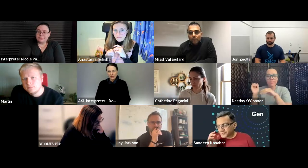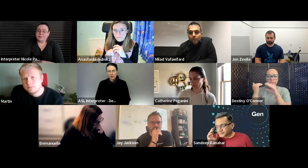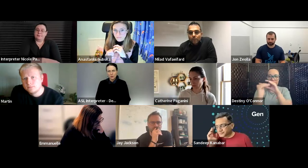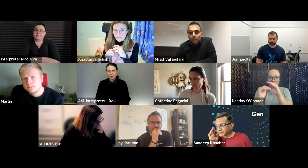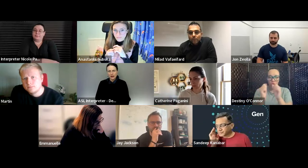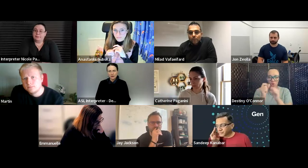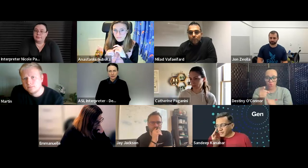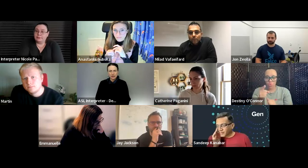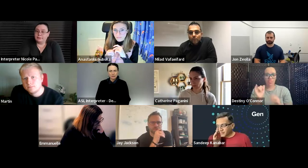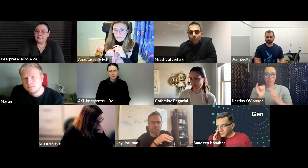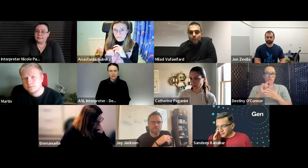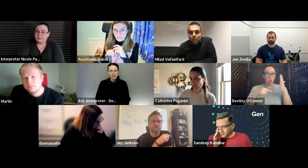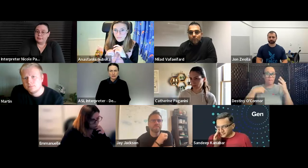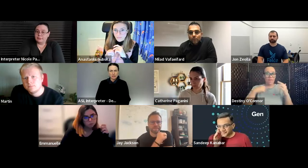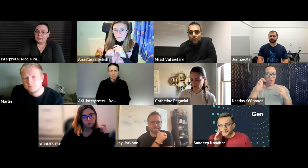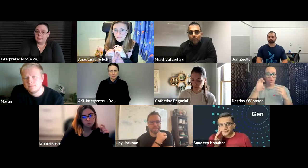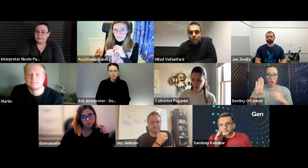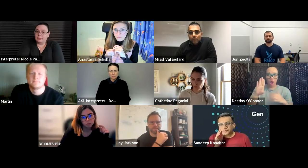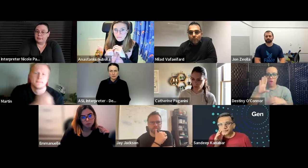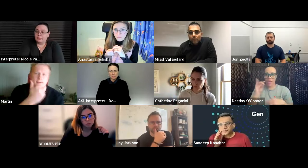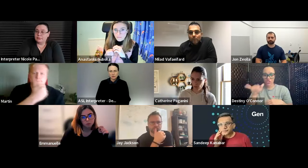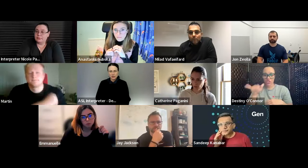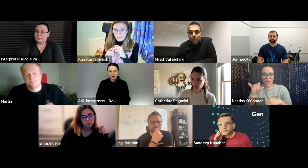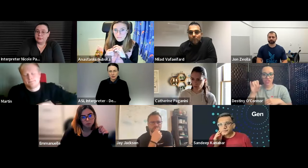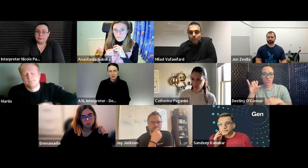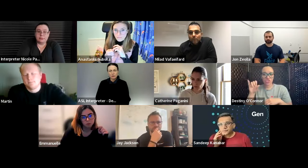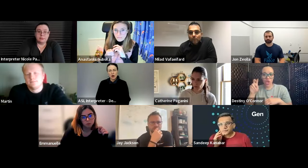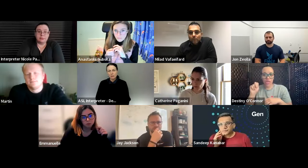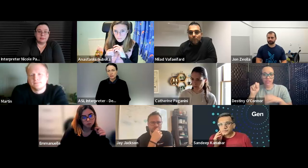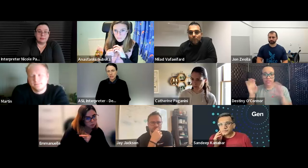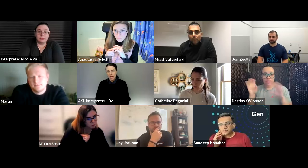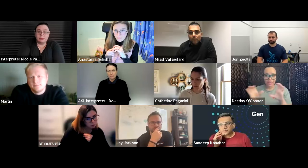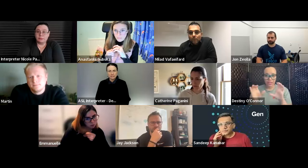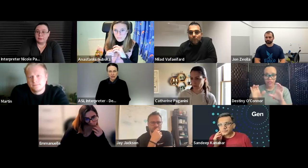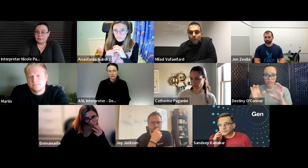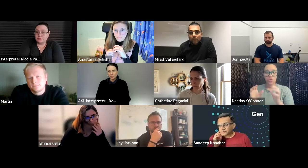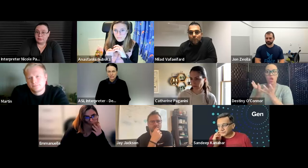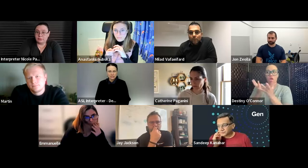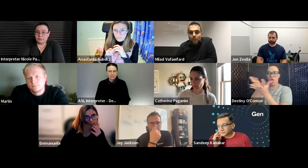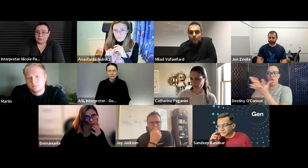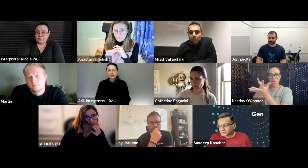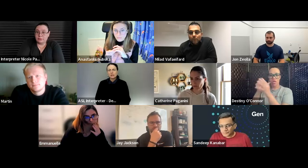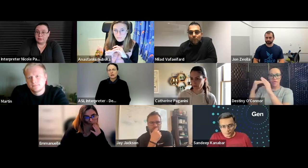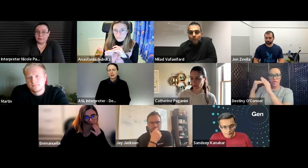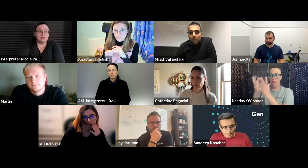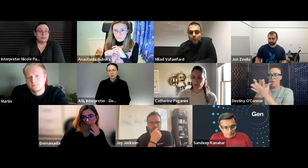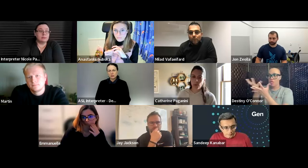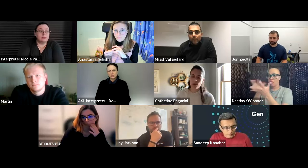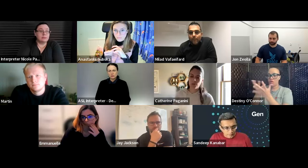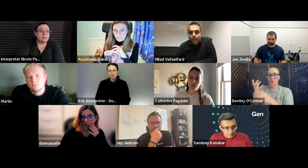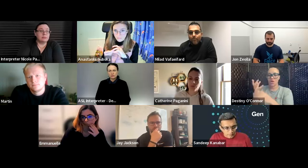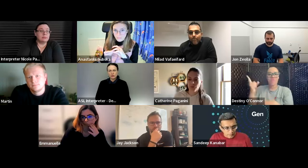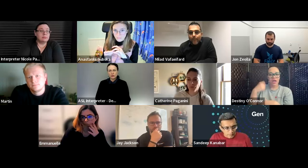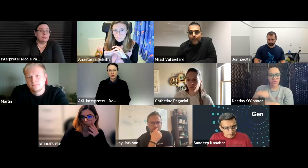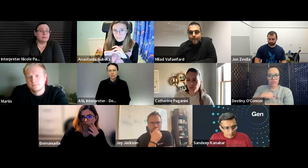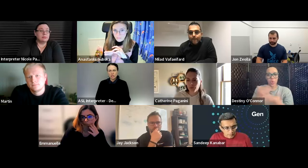planning or how they're going to operate it and then you could speak to them directly or then rob or jay and myself or jason um could